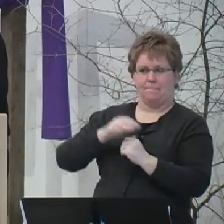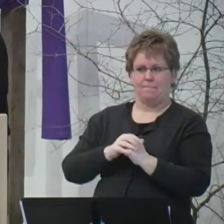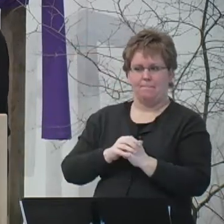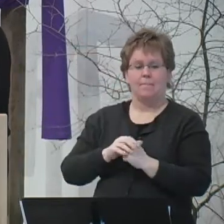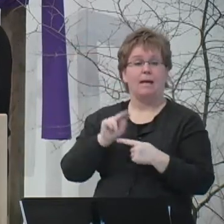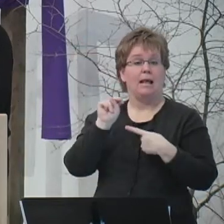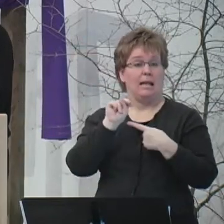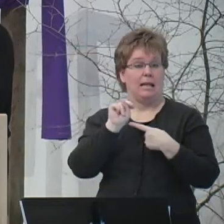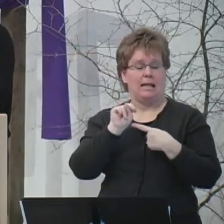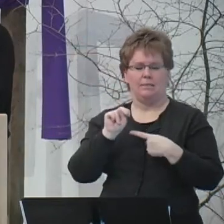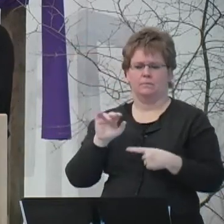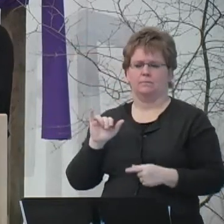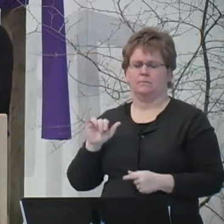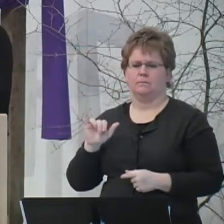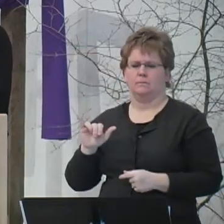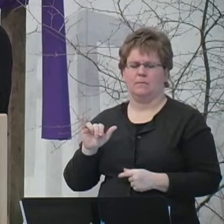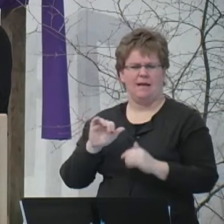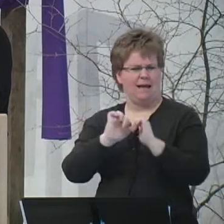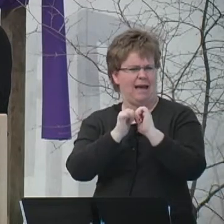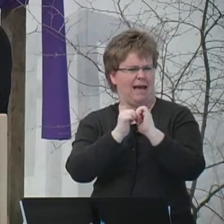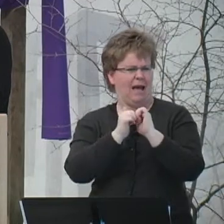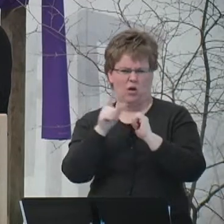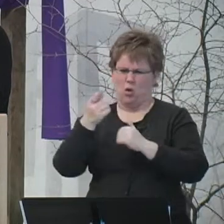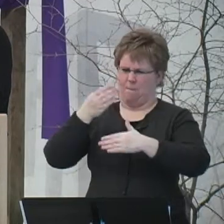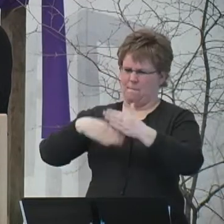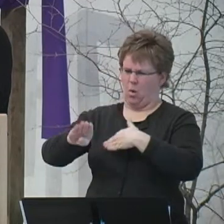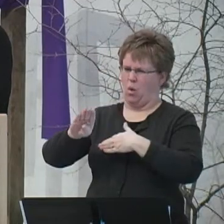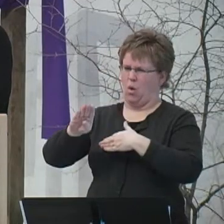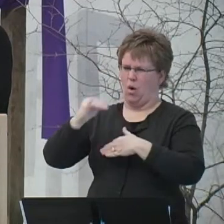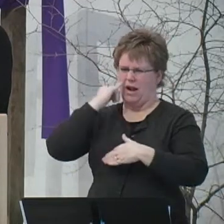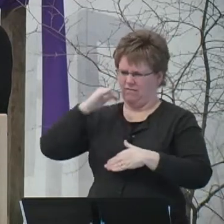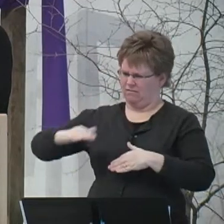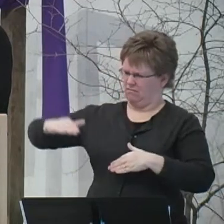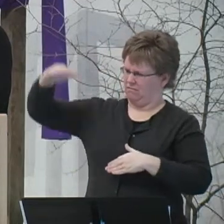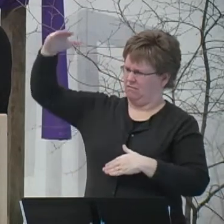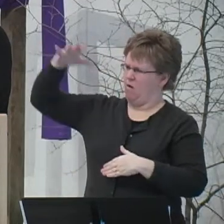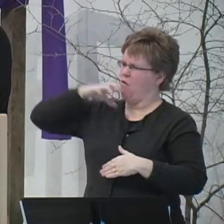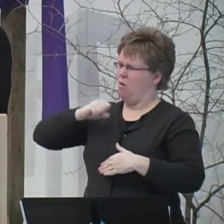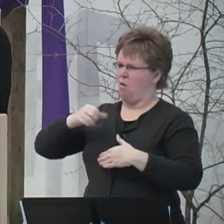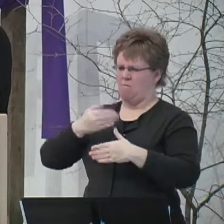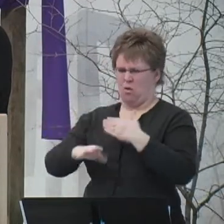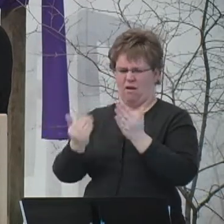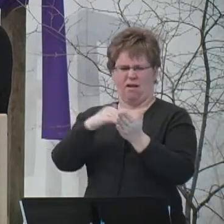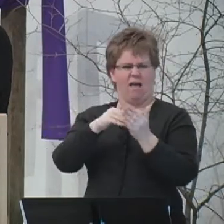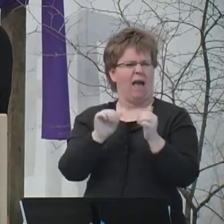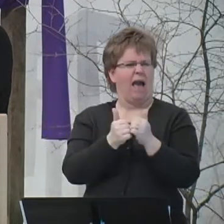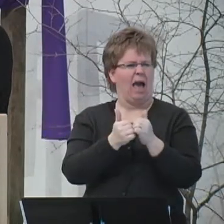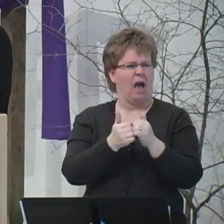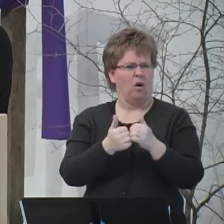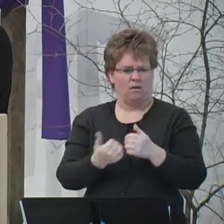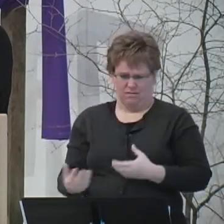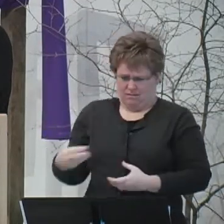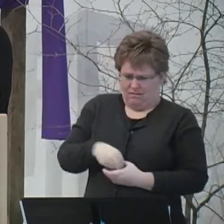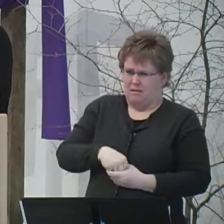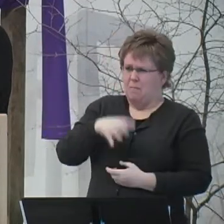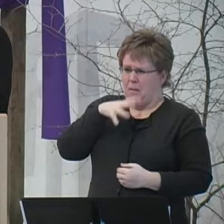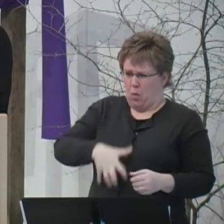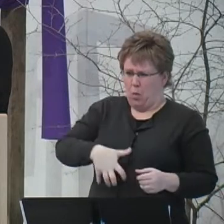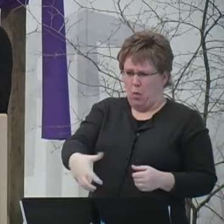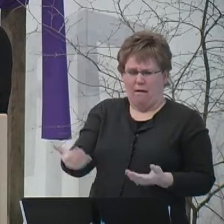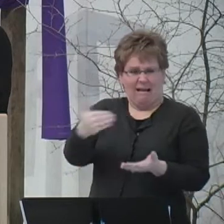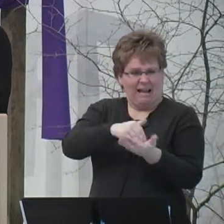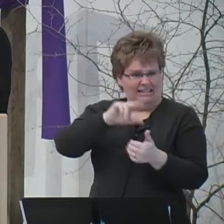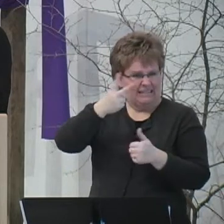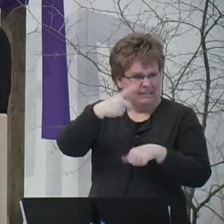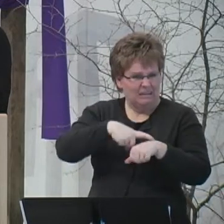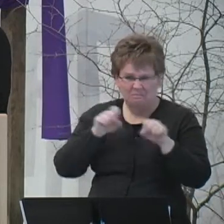Nicodemus said to him, How can anyone be born after having grown old? Can one enter a second time into the mother's womb and be